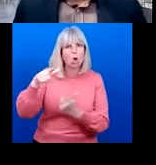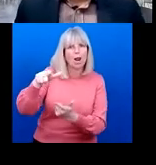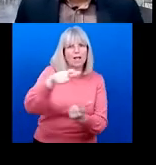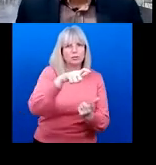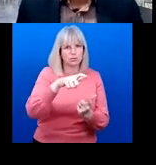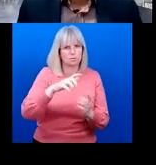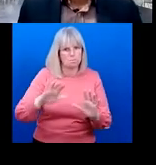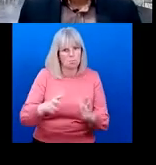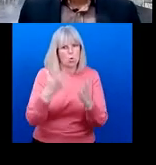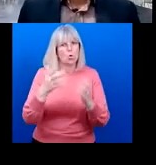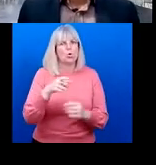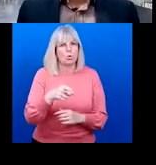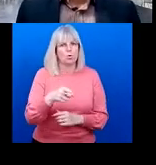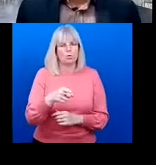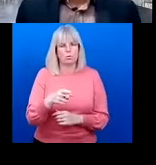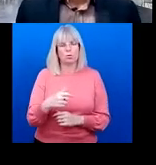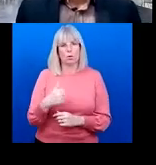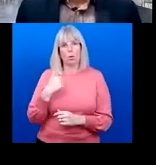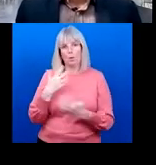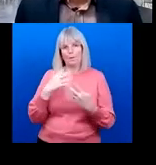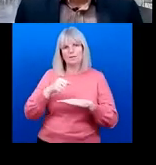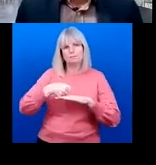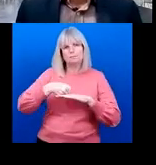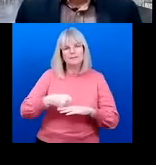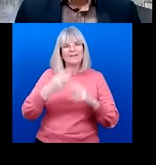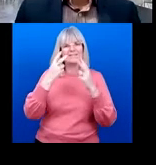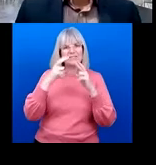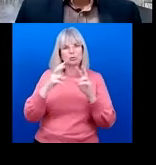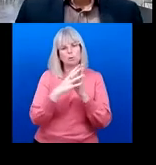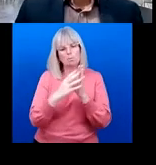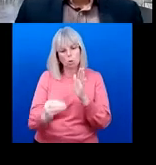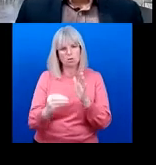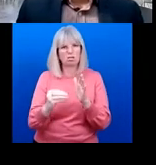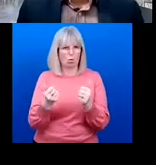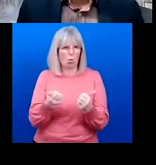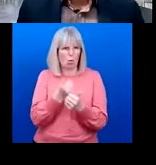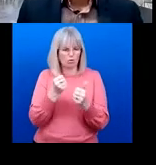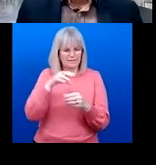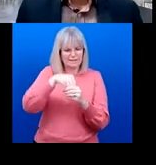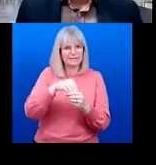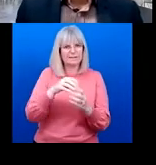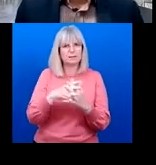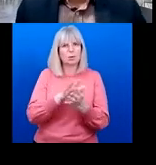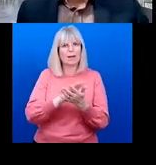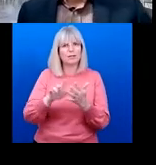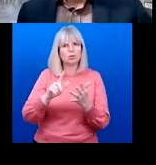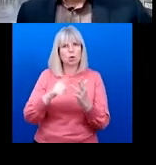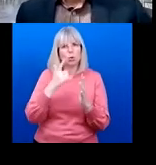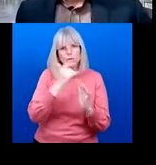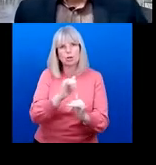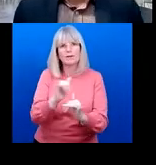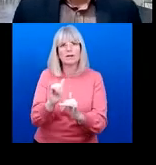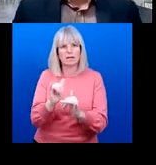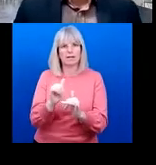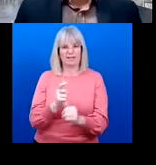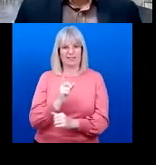work to incorporate a standardized vision module within existing WHO surveys, including the step survey that is carried out in a